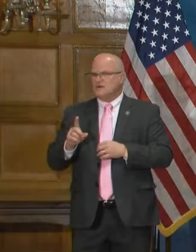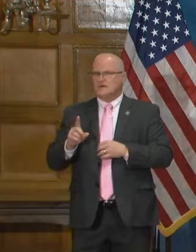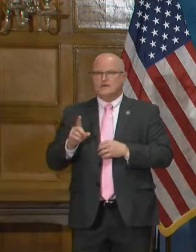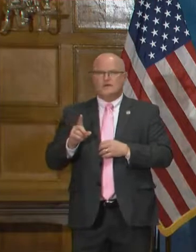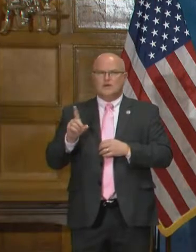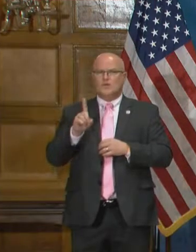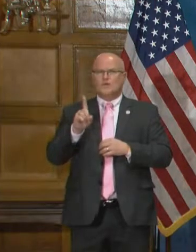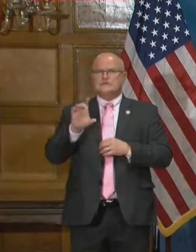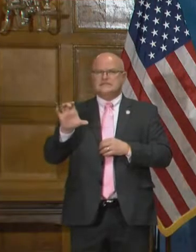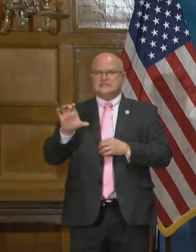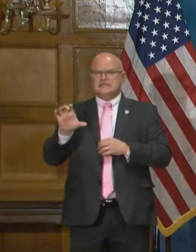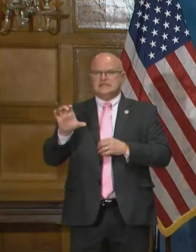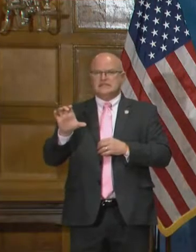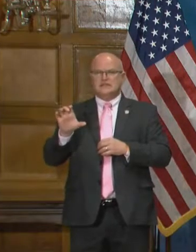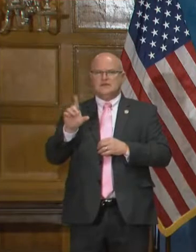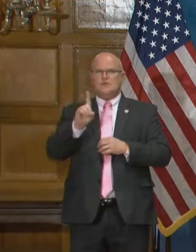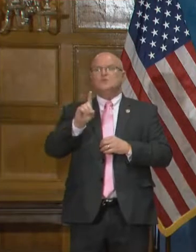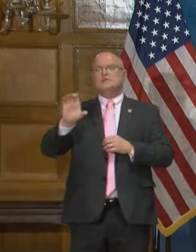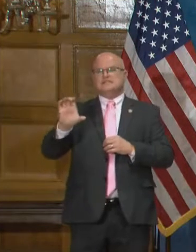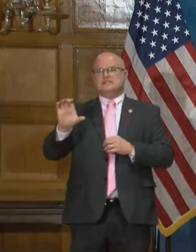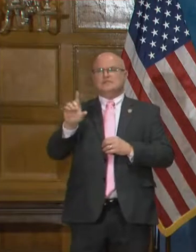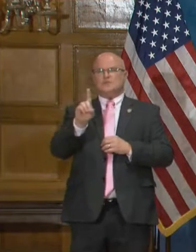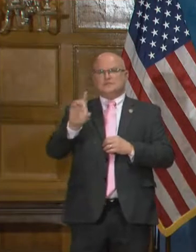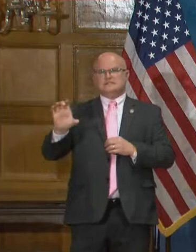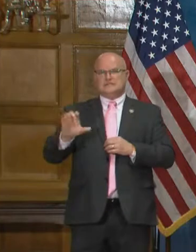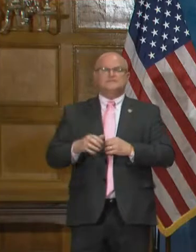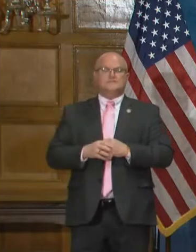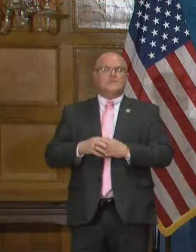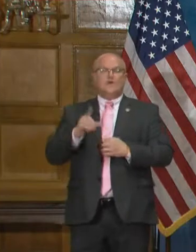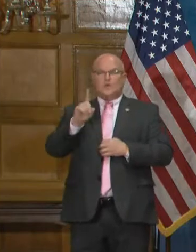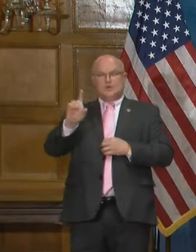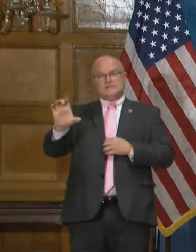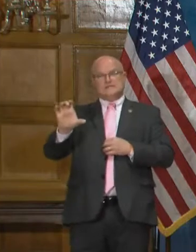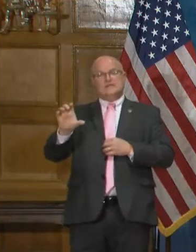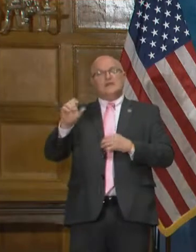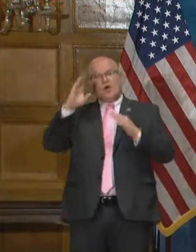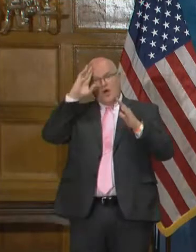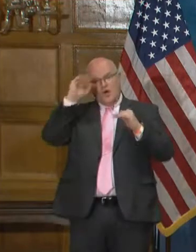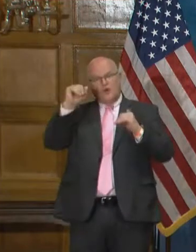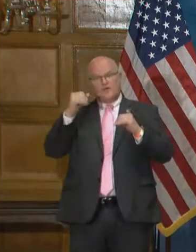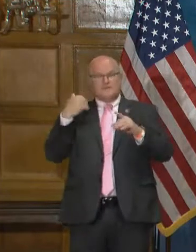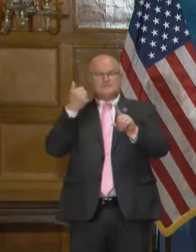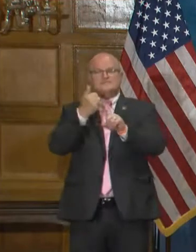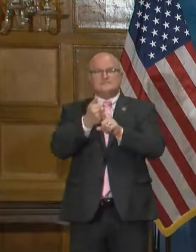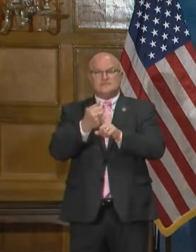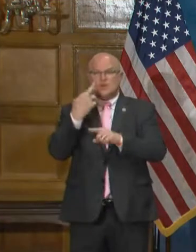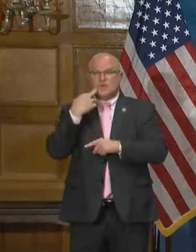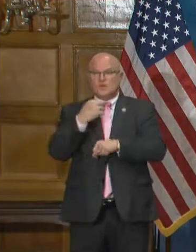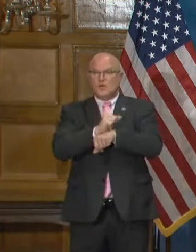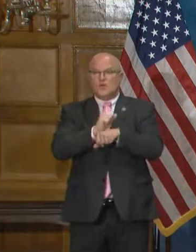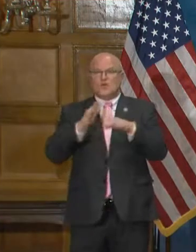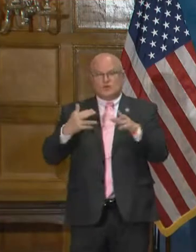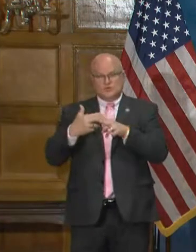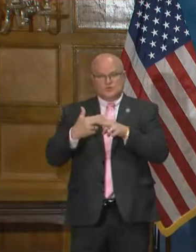part. One C. One C. C. So they're in one C. So hopefully we'll get to them soon. We recognize